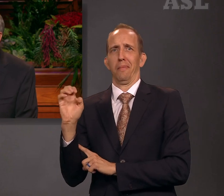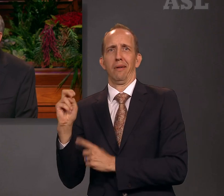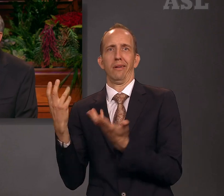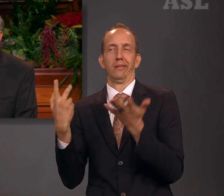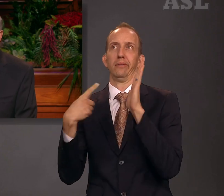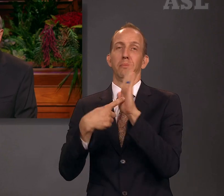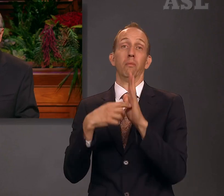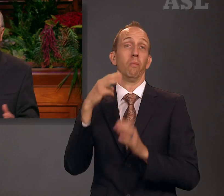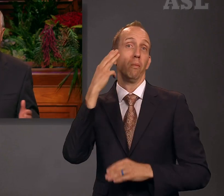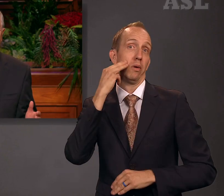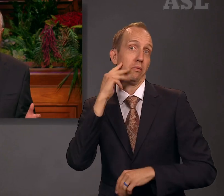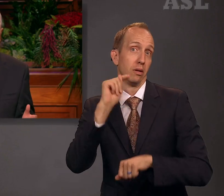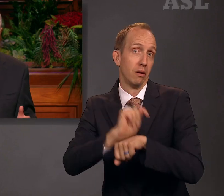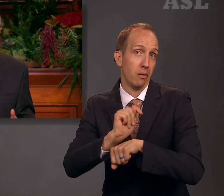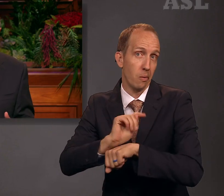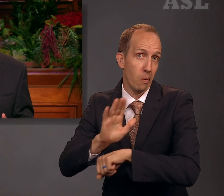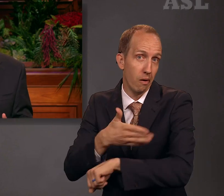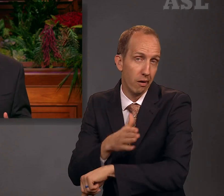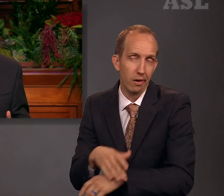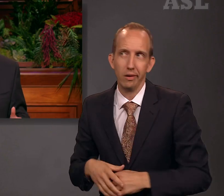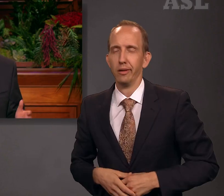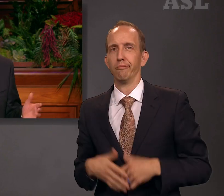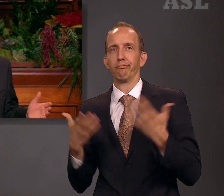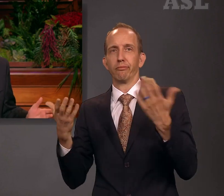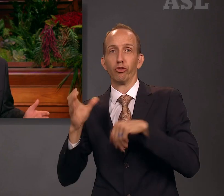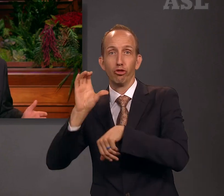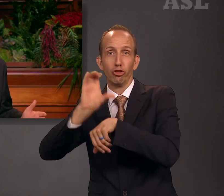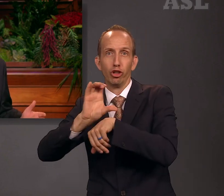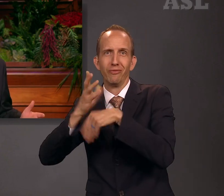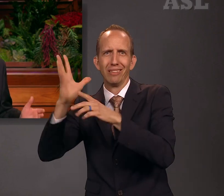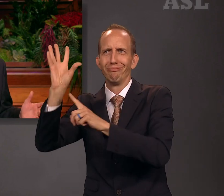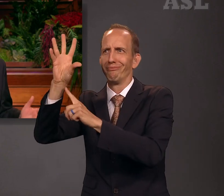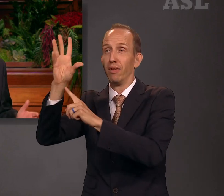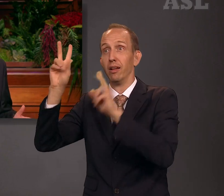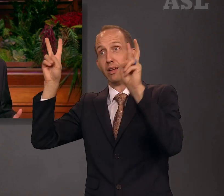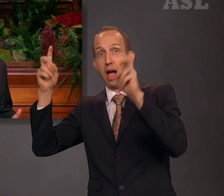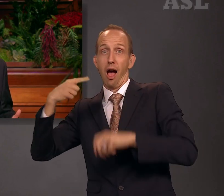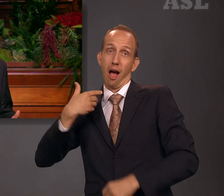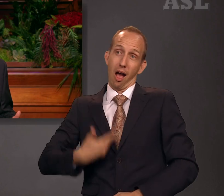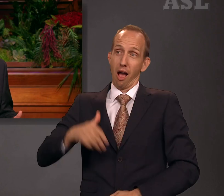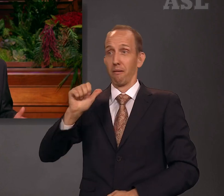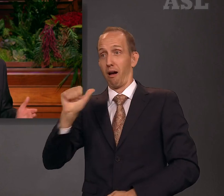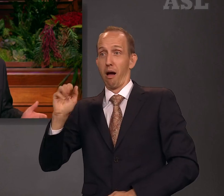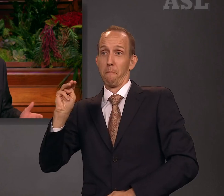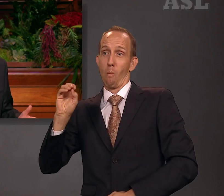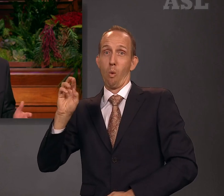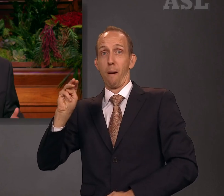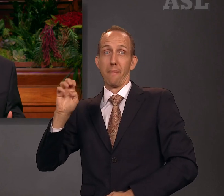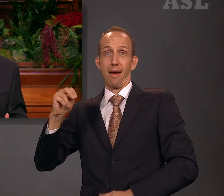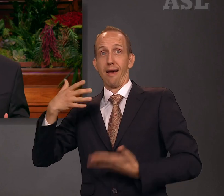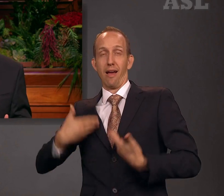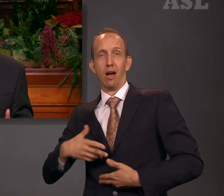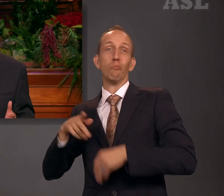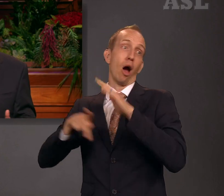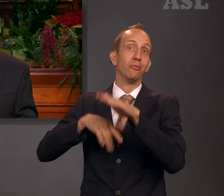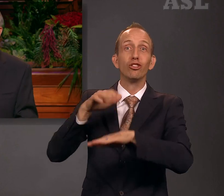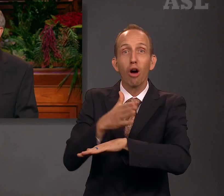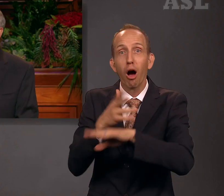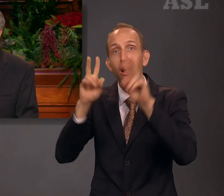the Mormon Tabernacle Choir, the video spots, I'm a Mormon, the primary song, I am a Mormon